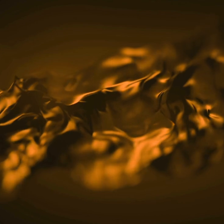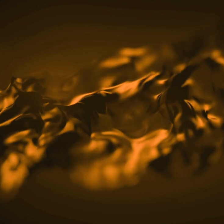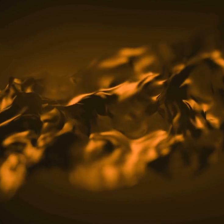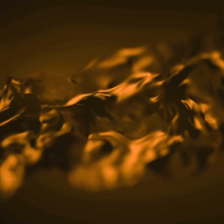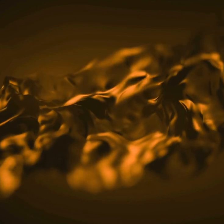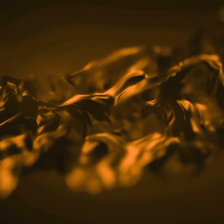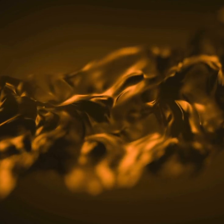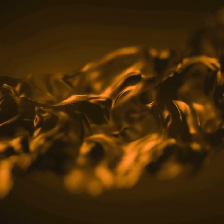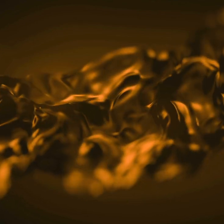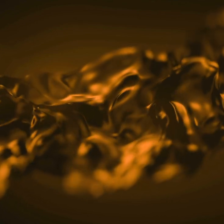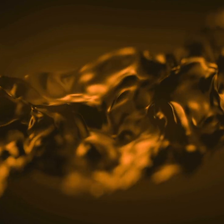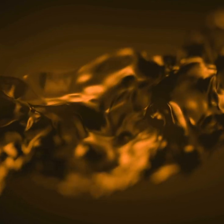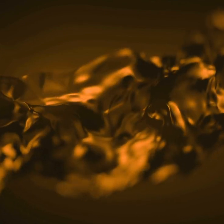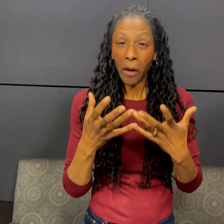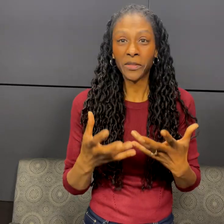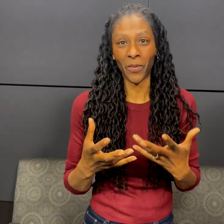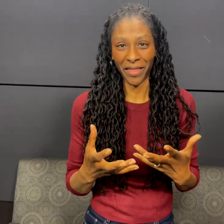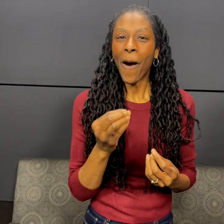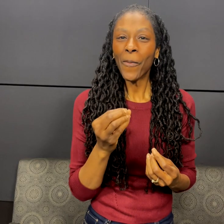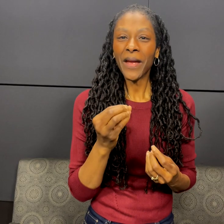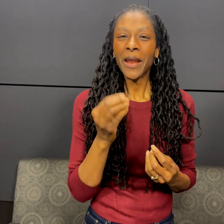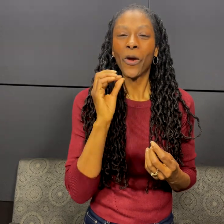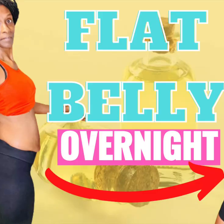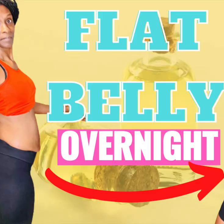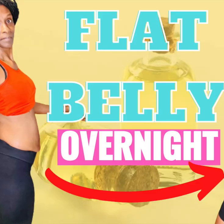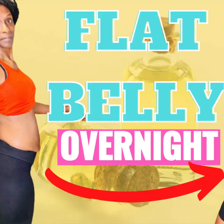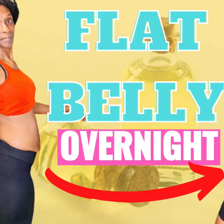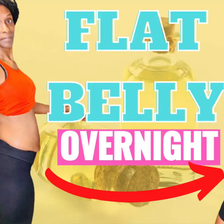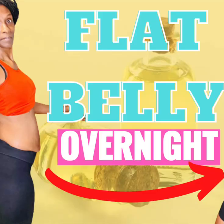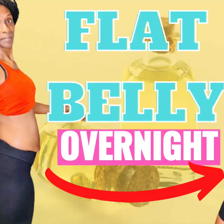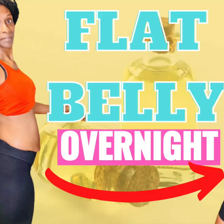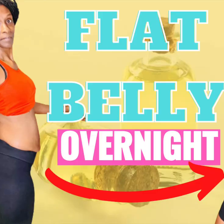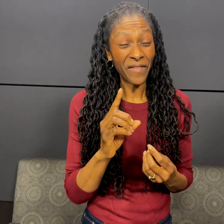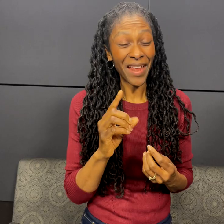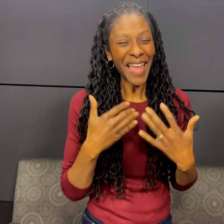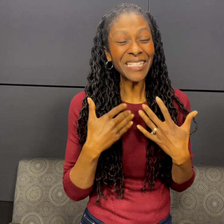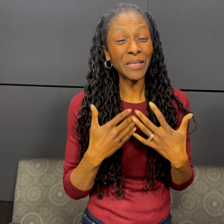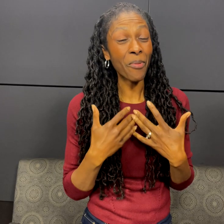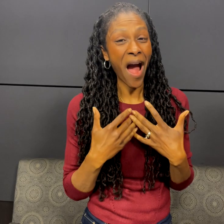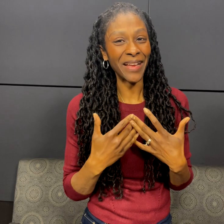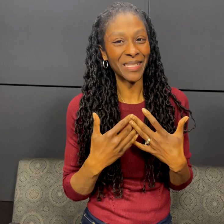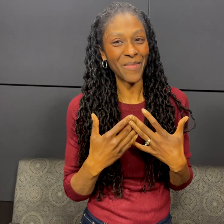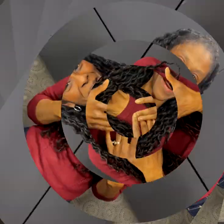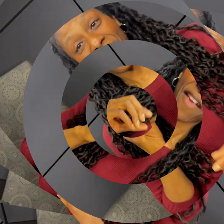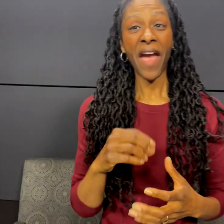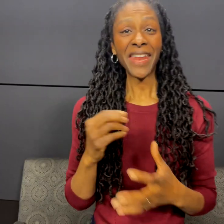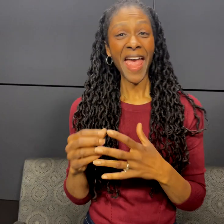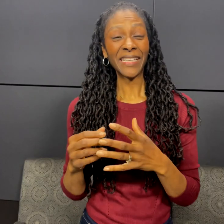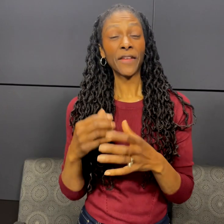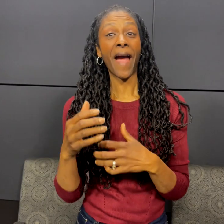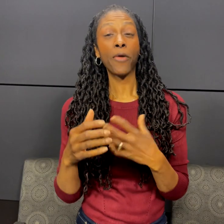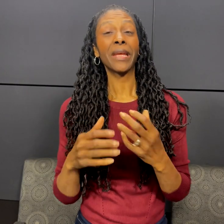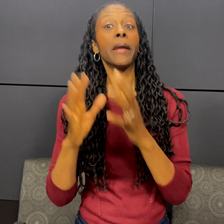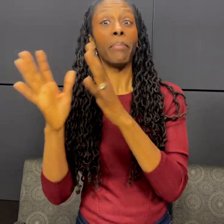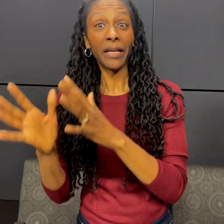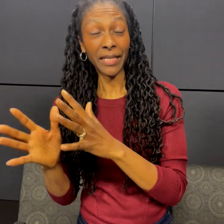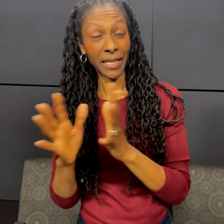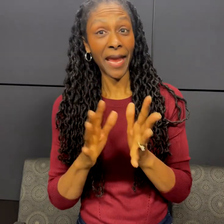colored liquid goodness helps with. Helping with belly fat. That benefit, that surprised me. A fatty acid found in abundance in